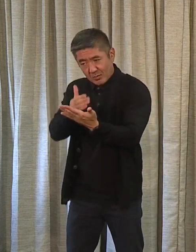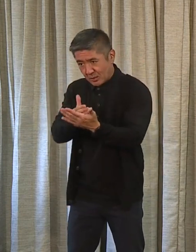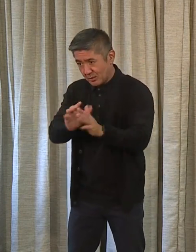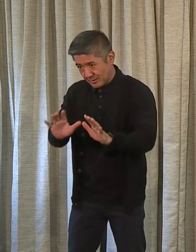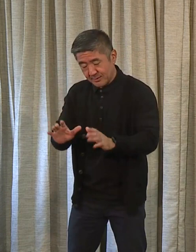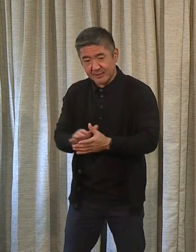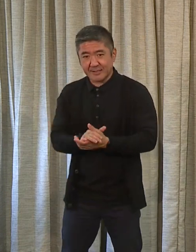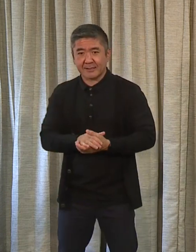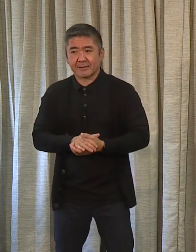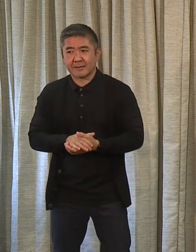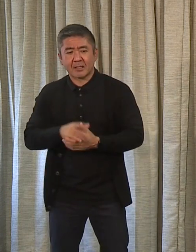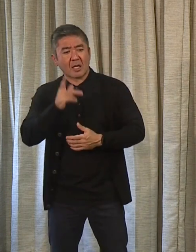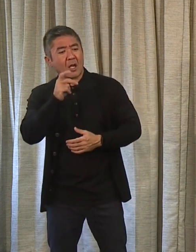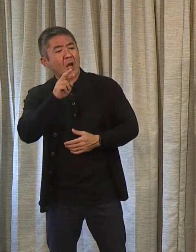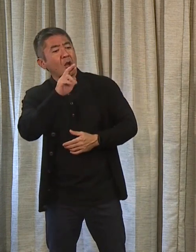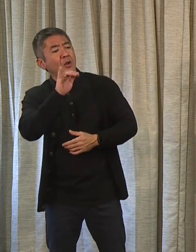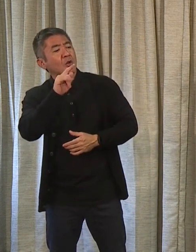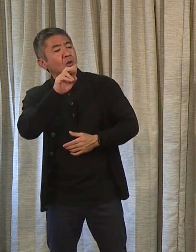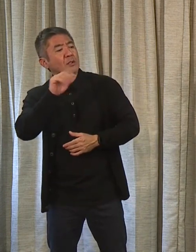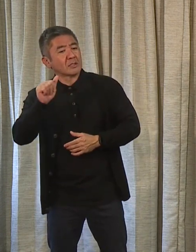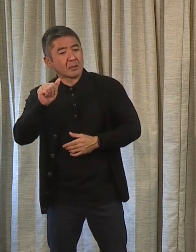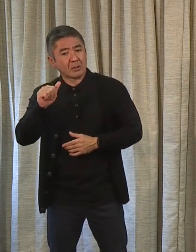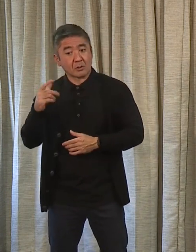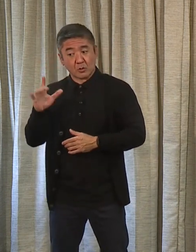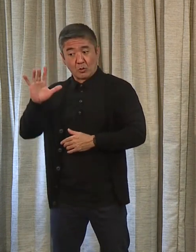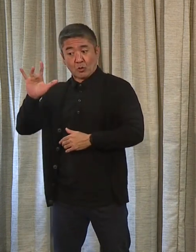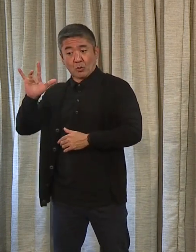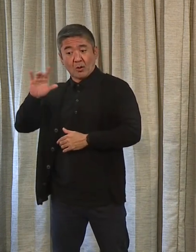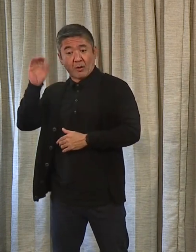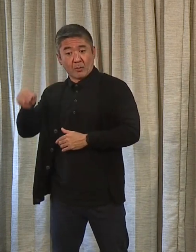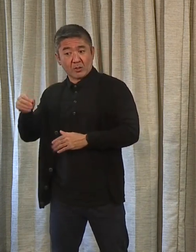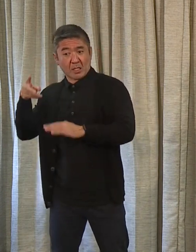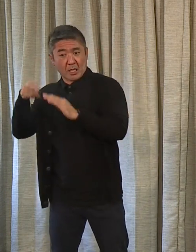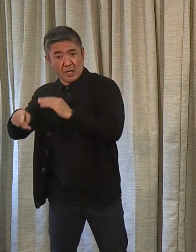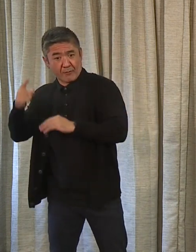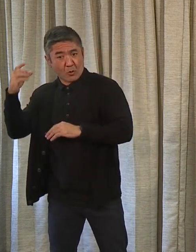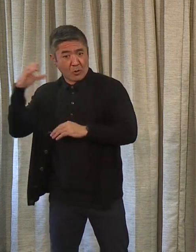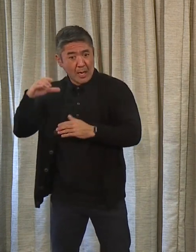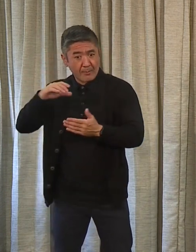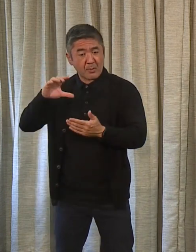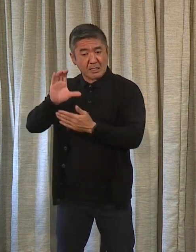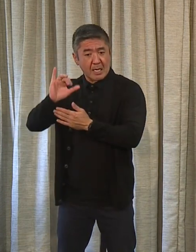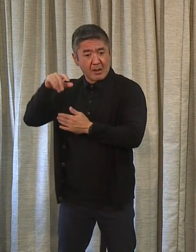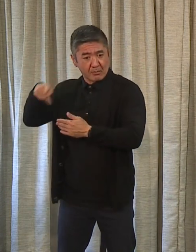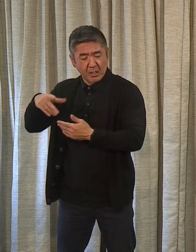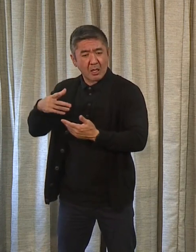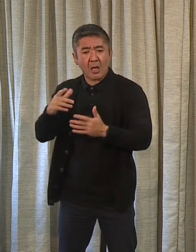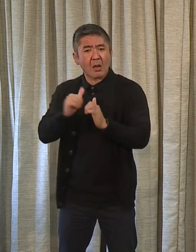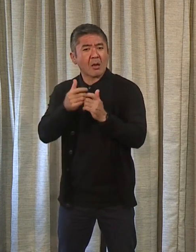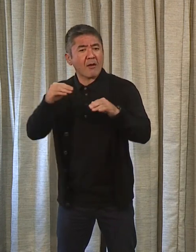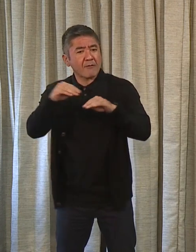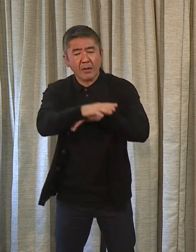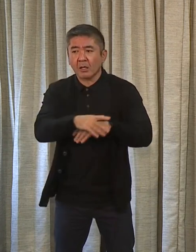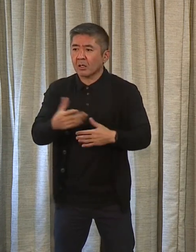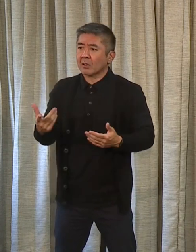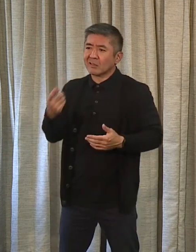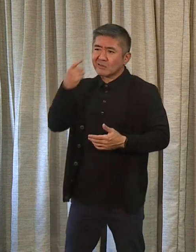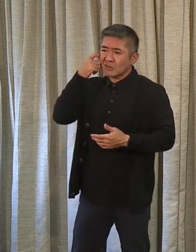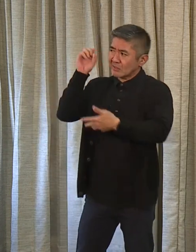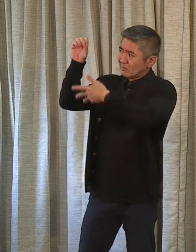Another one from Kristina. How will the 25% cut to the capital budget affect needed infrastructure projects? Well, we just gave you that presentation.